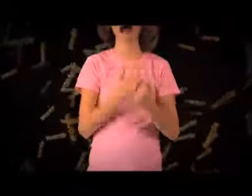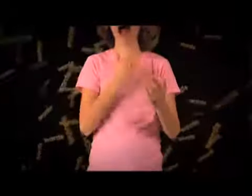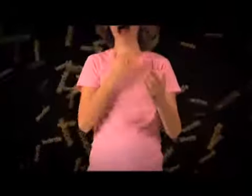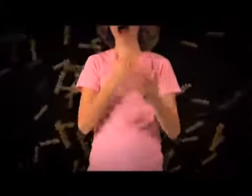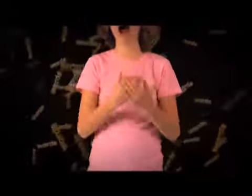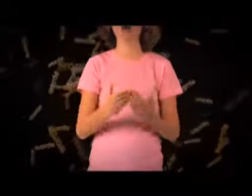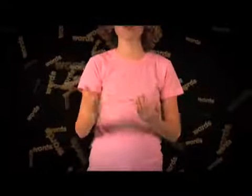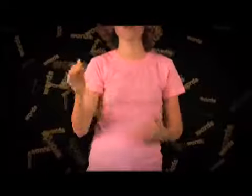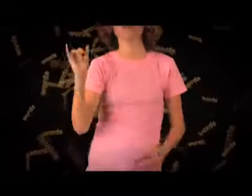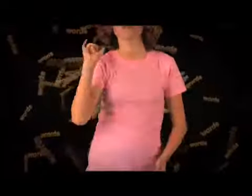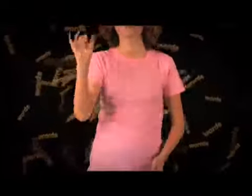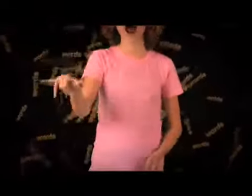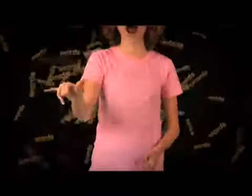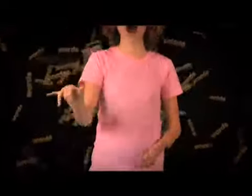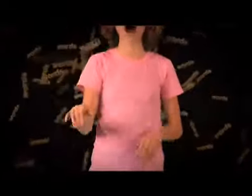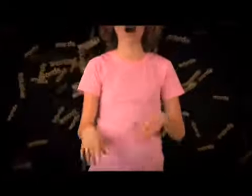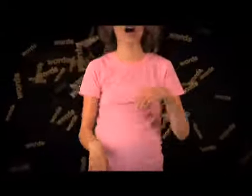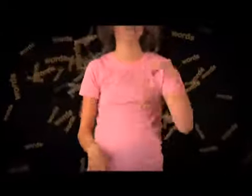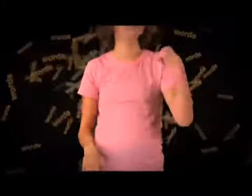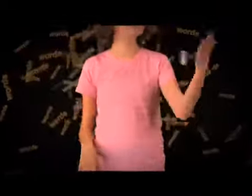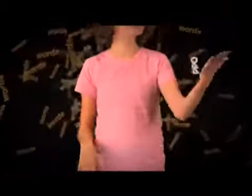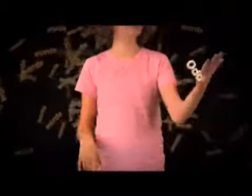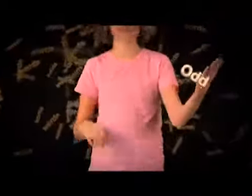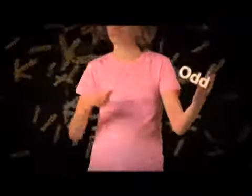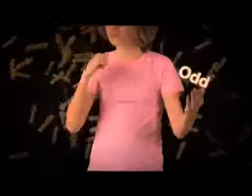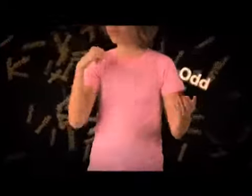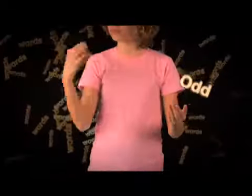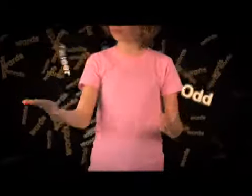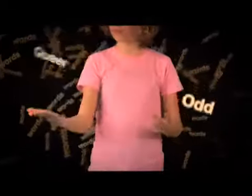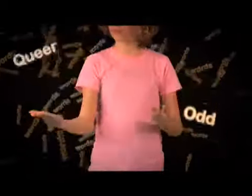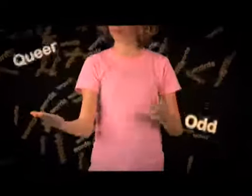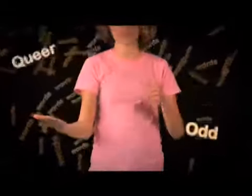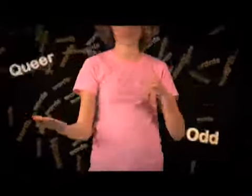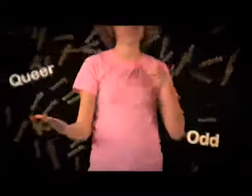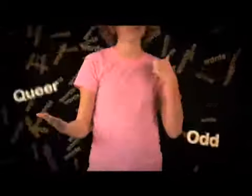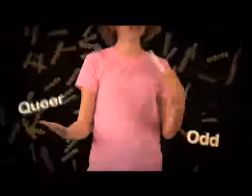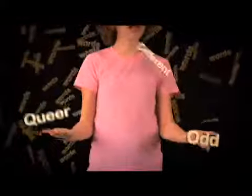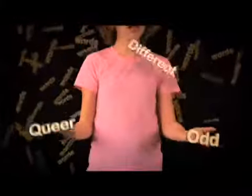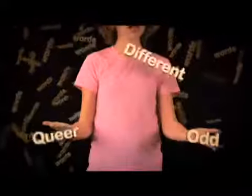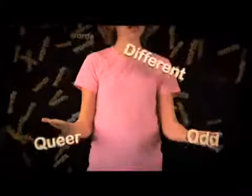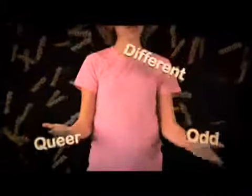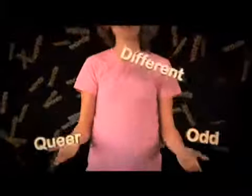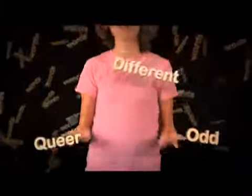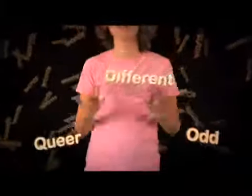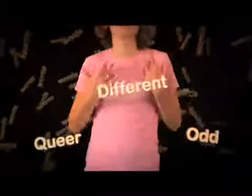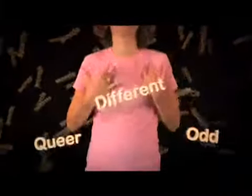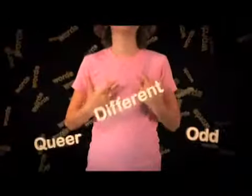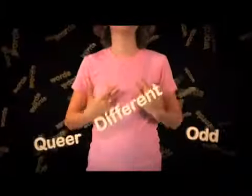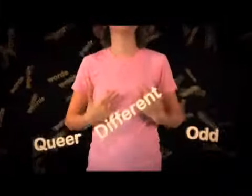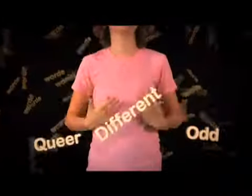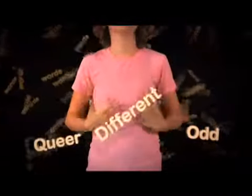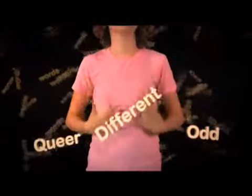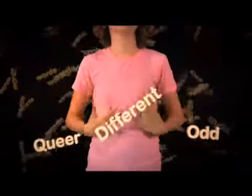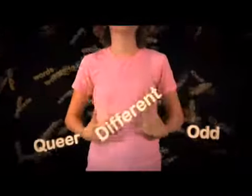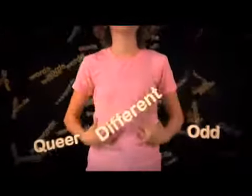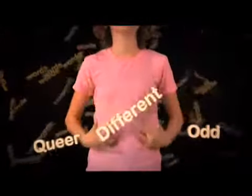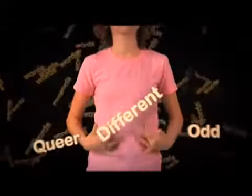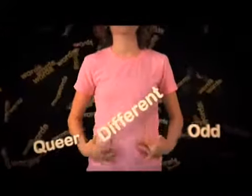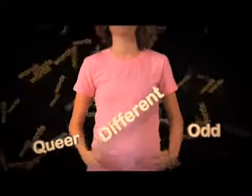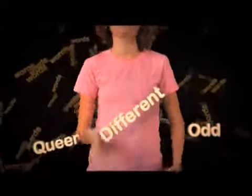matter what they say. Words can't bring you down. No,